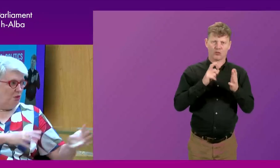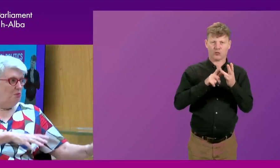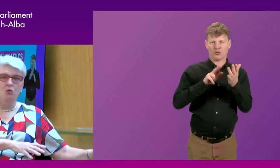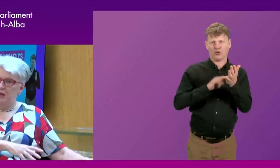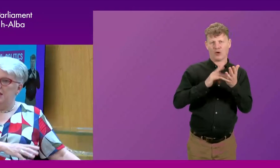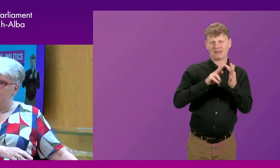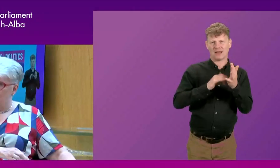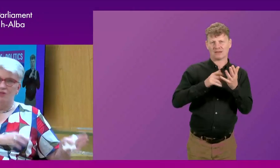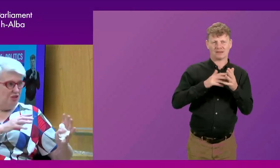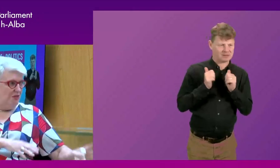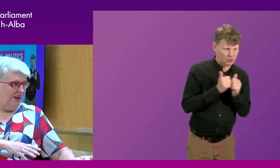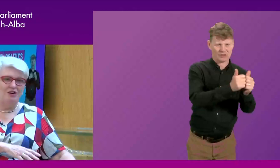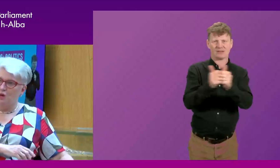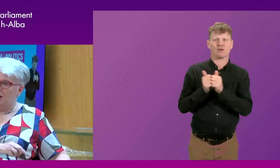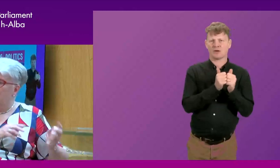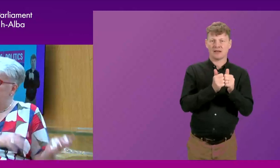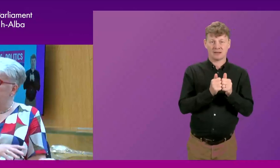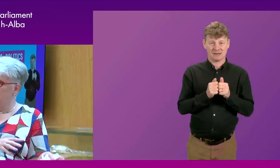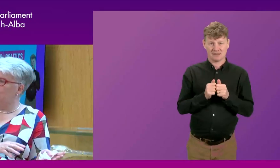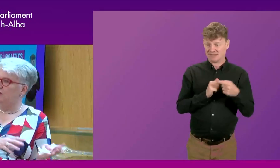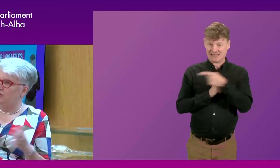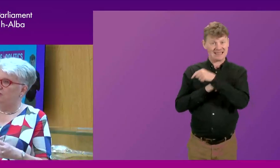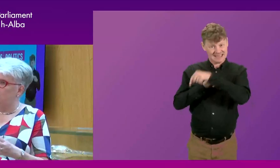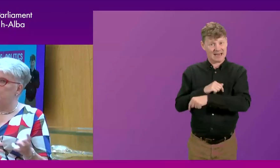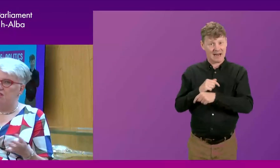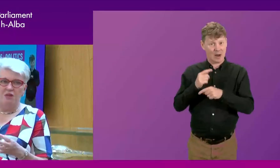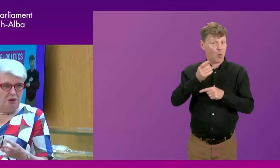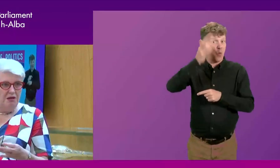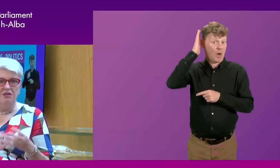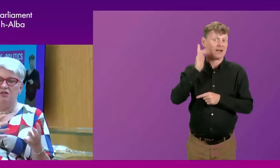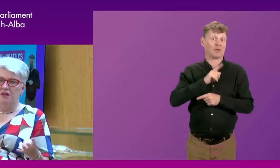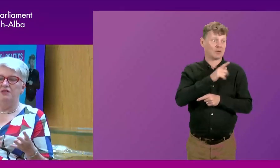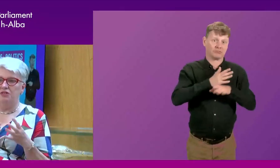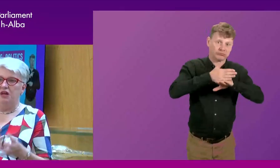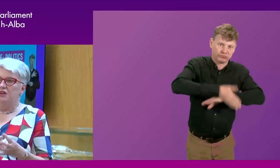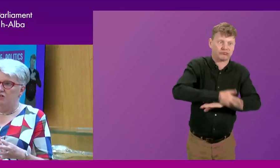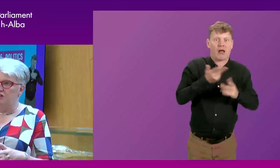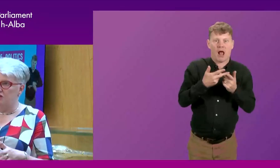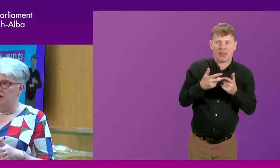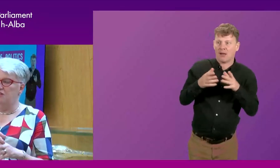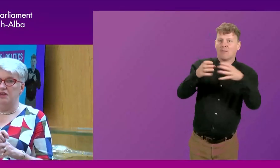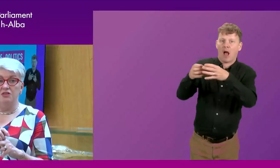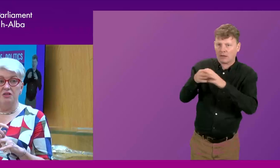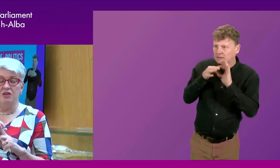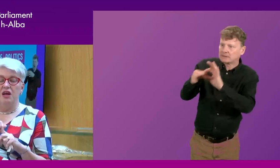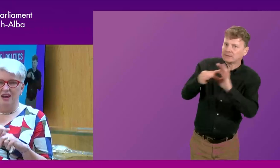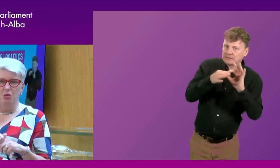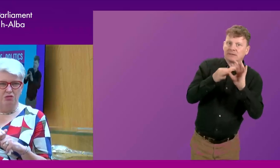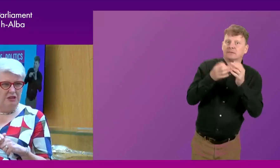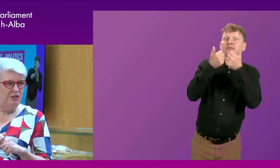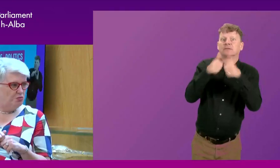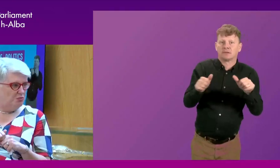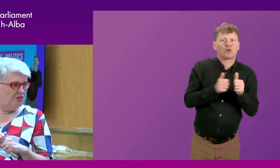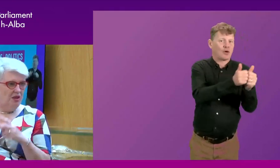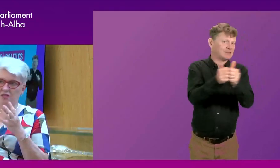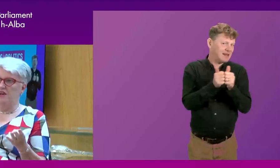this man's probably white haired because of some of the hard work he and his colleagues had to do with the other parties and the others to reach that consensus. And